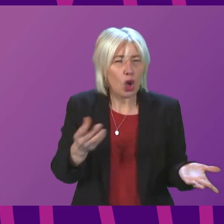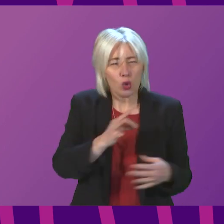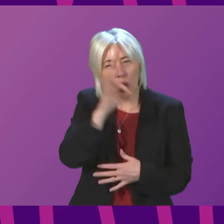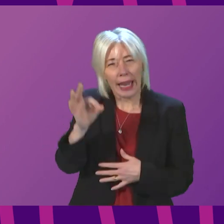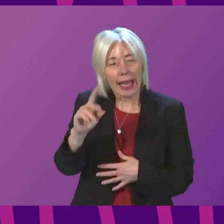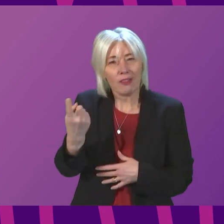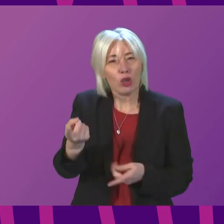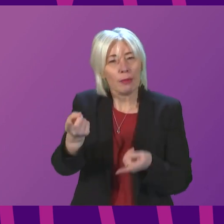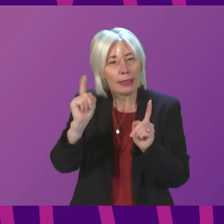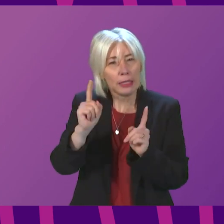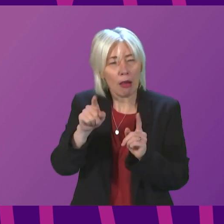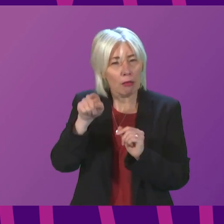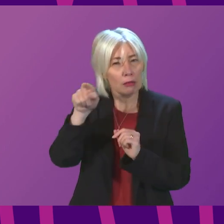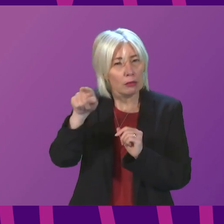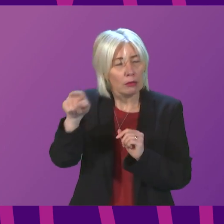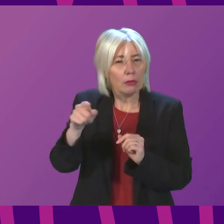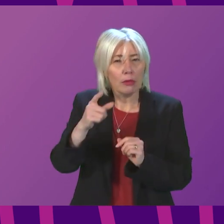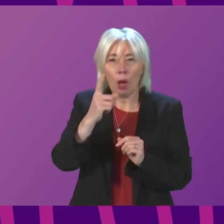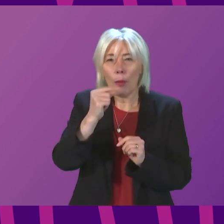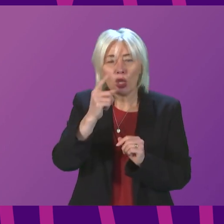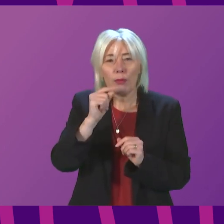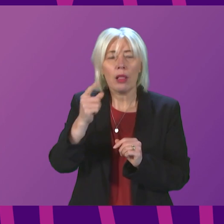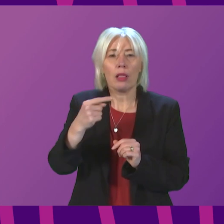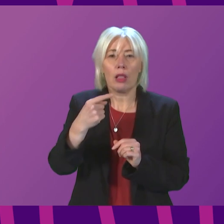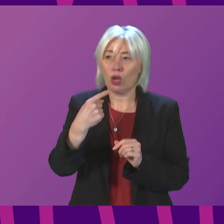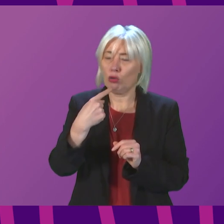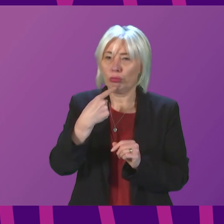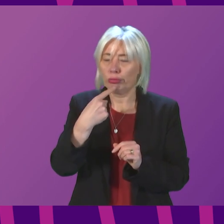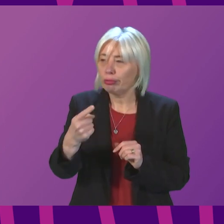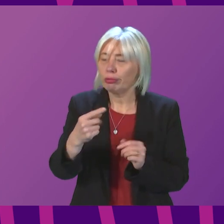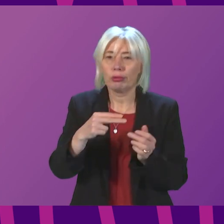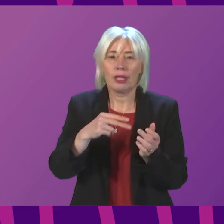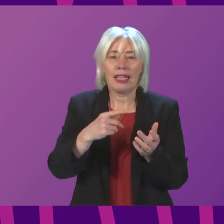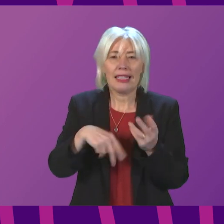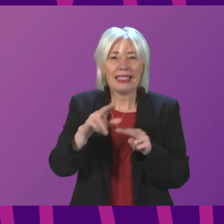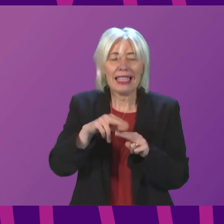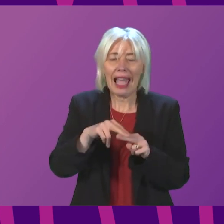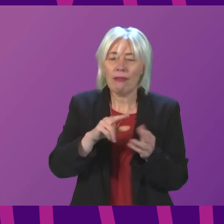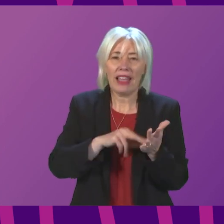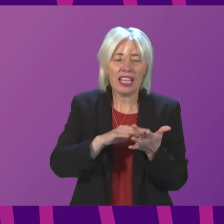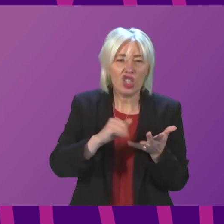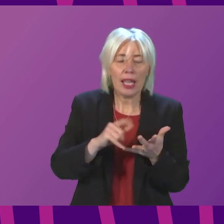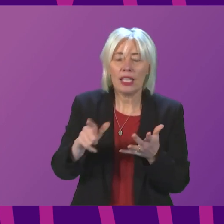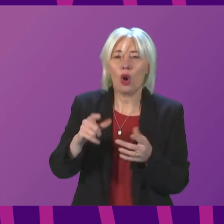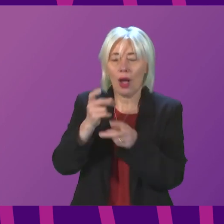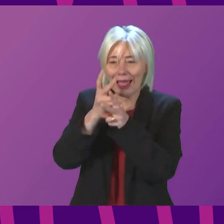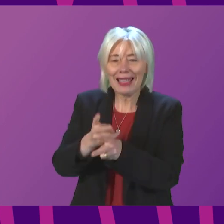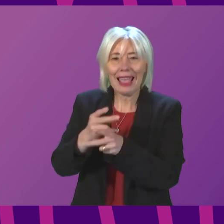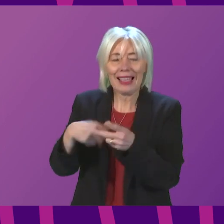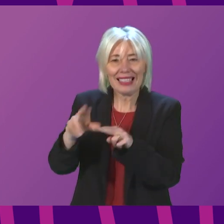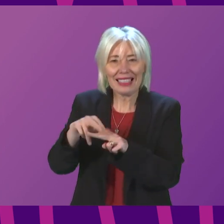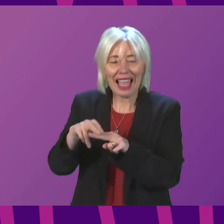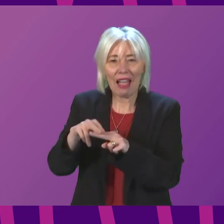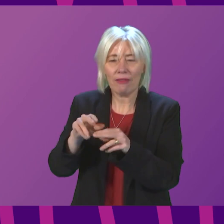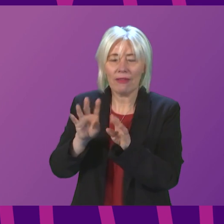First Minister? Will she possibly instruct an NHS and care staff assembly modelled on the citizens'